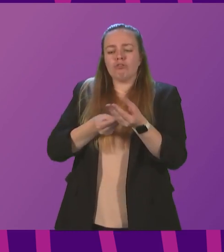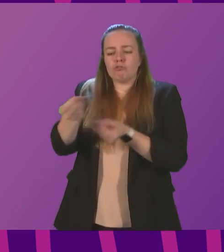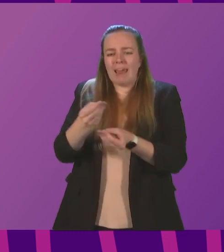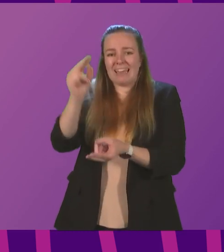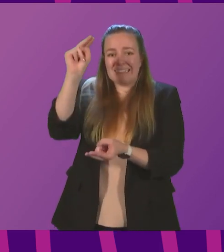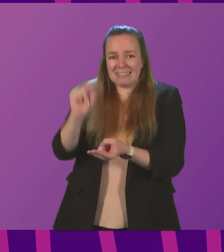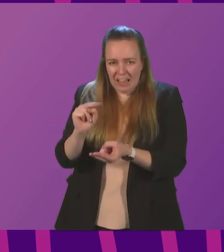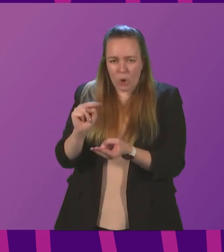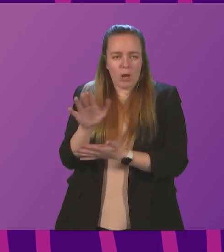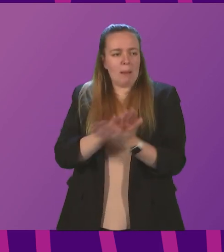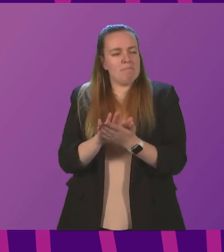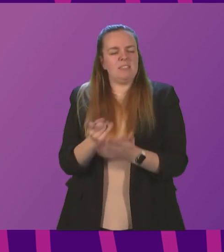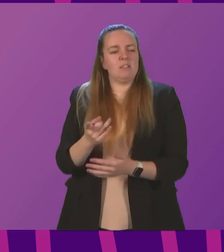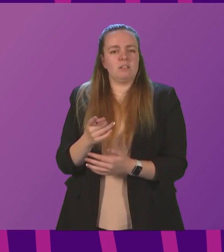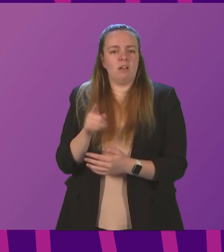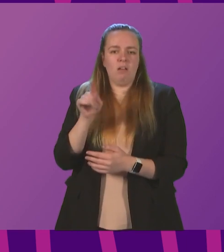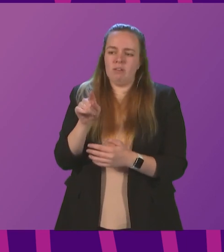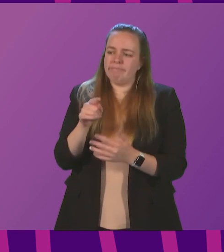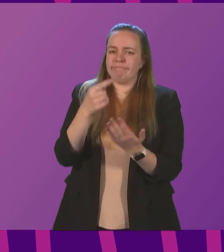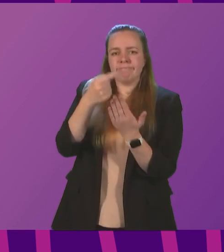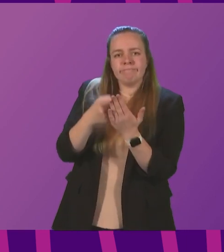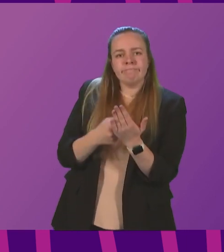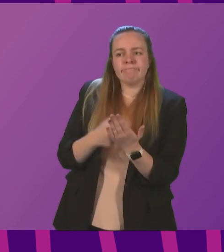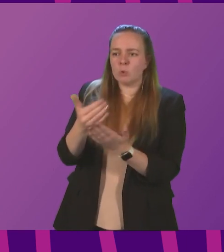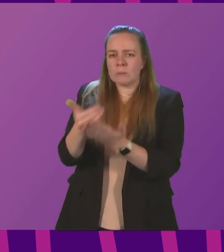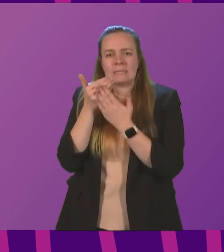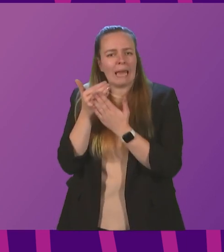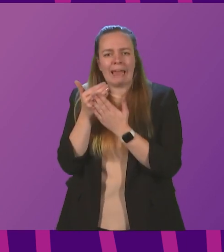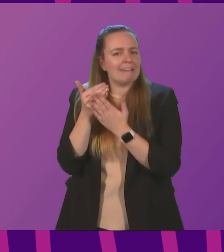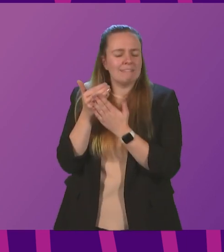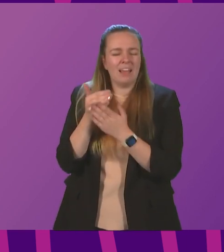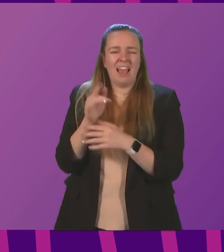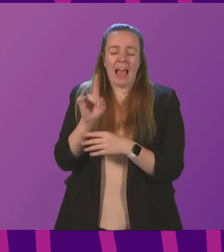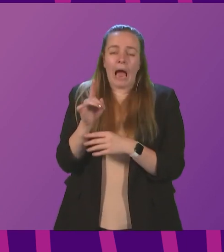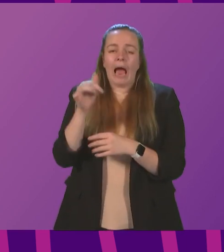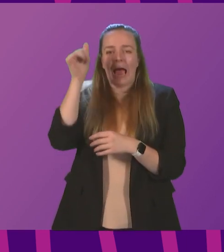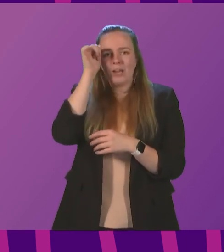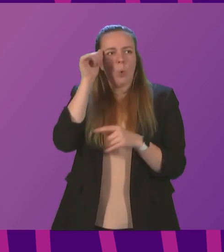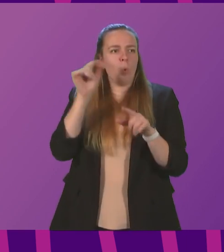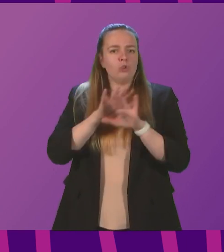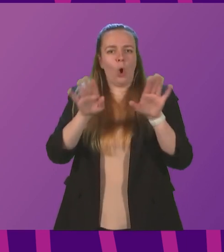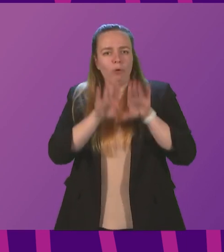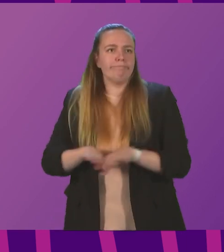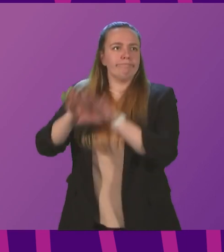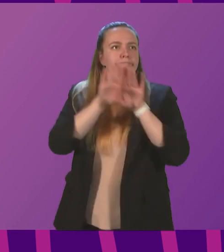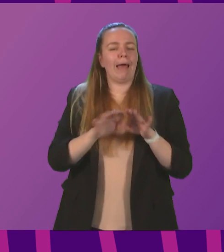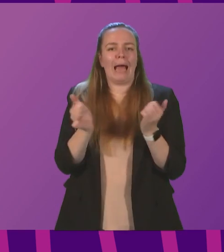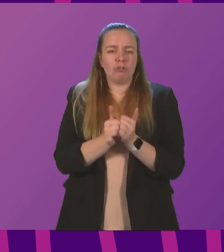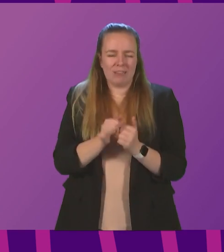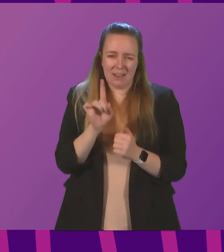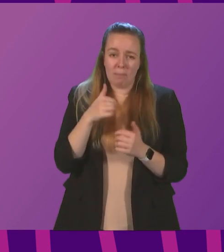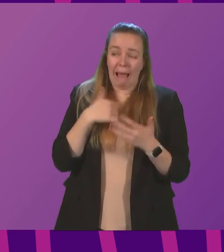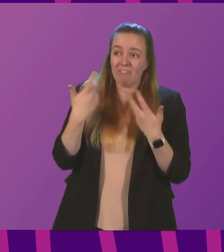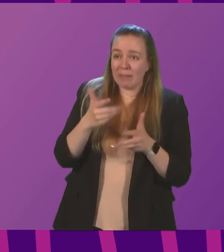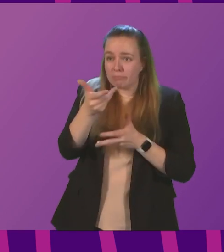against measures to make settings safer. I have spoken to many people, and I appreciate this will not be a unanimous view, but I have spoken to many people,